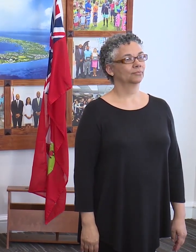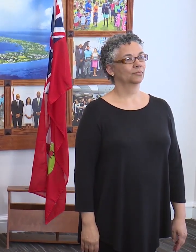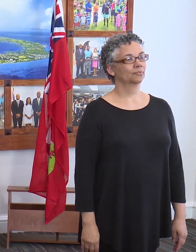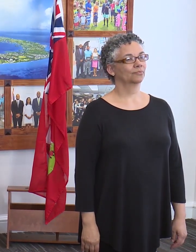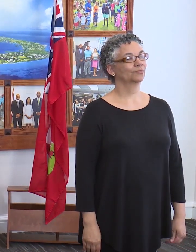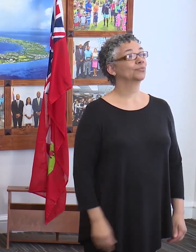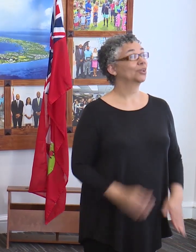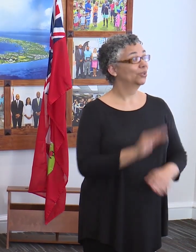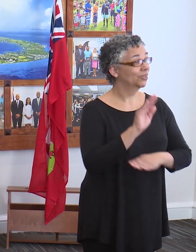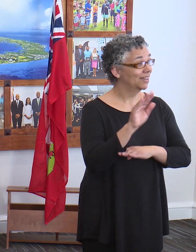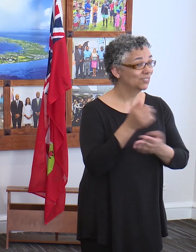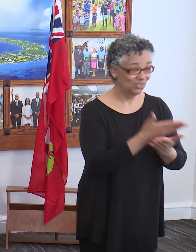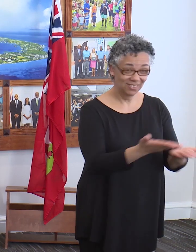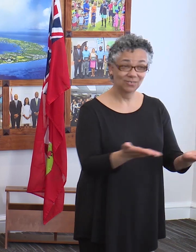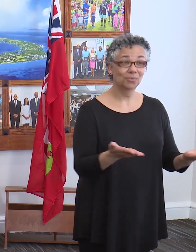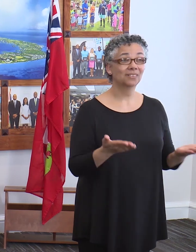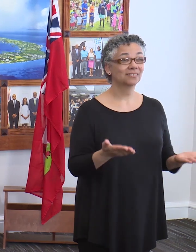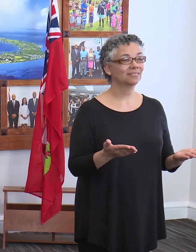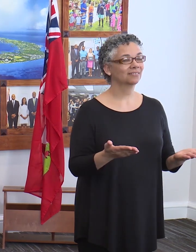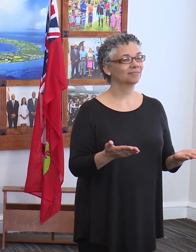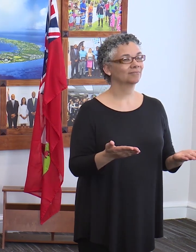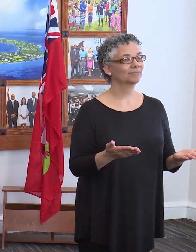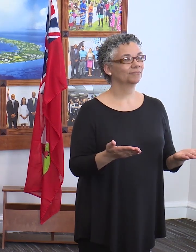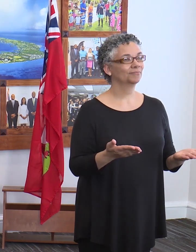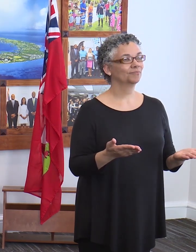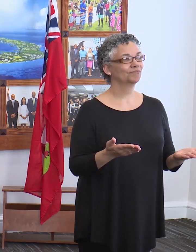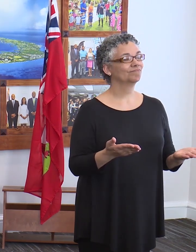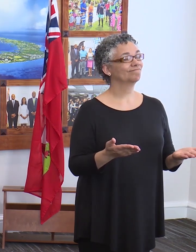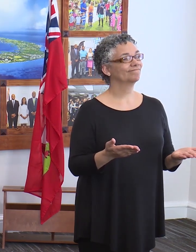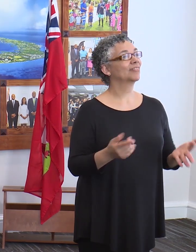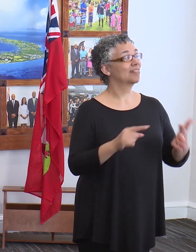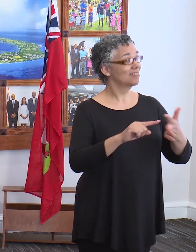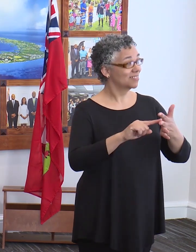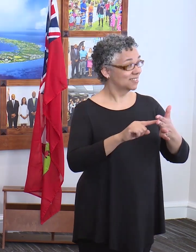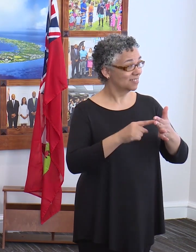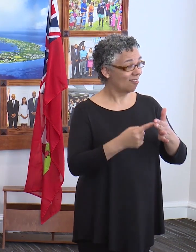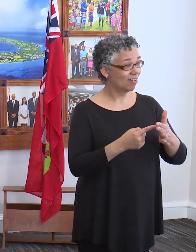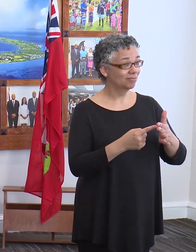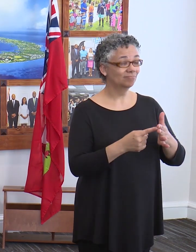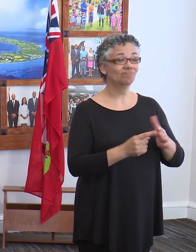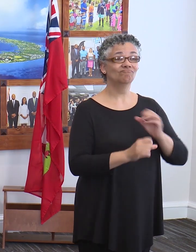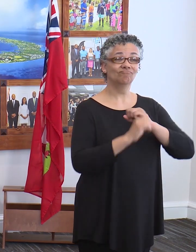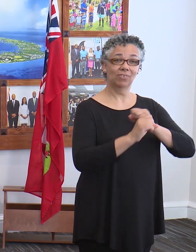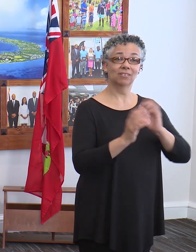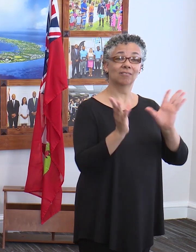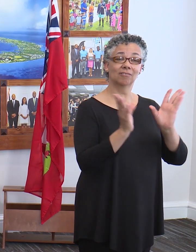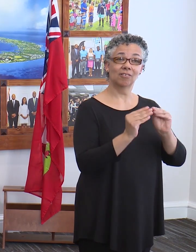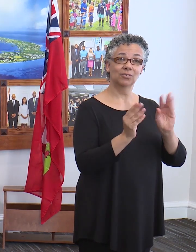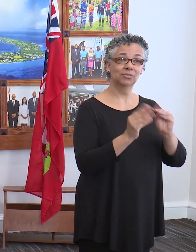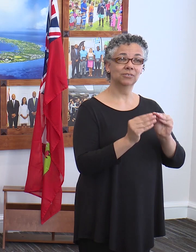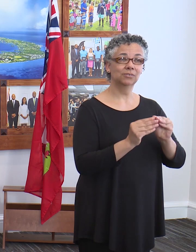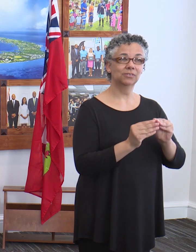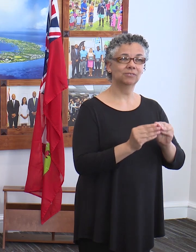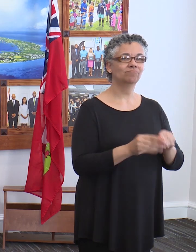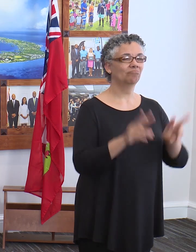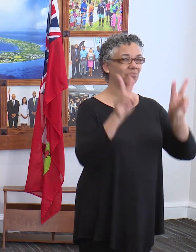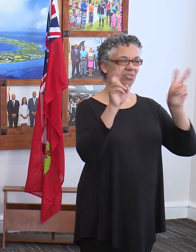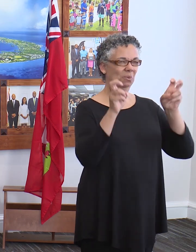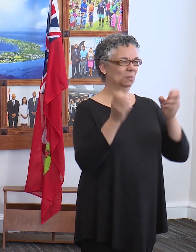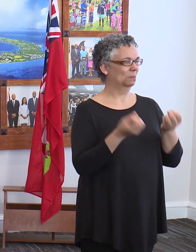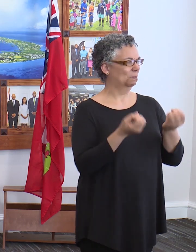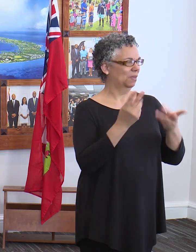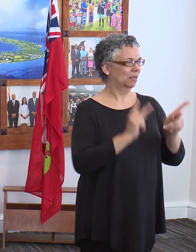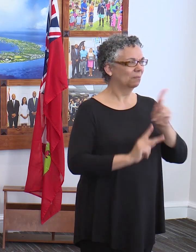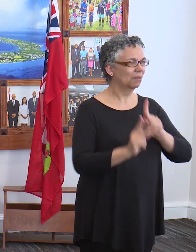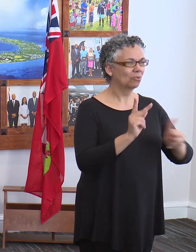Good afternoon everybody. I will start today's press conference with a topic that I know that many would like